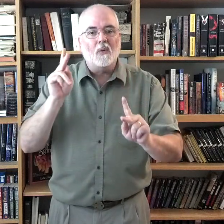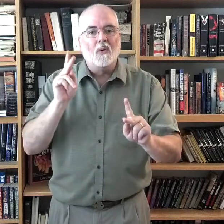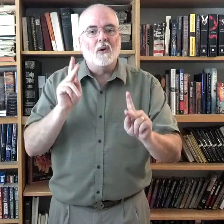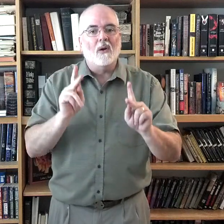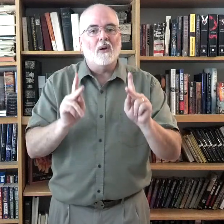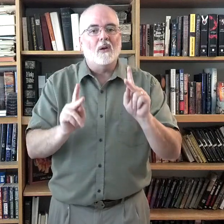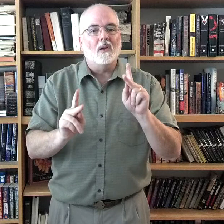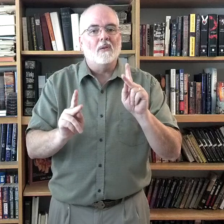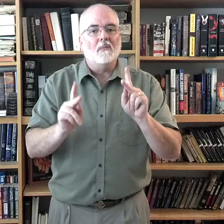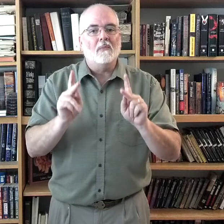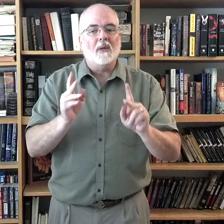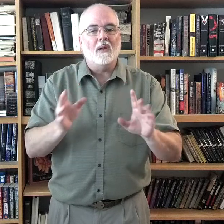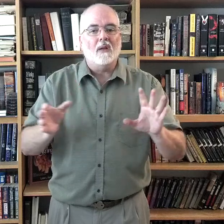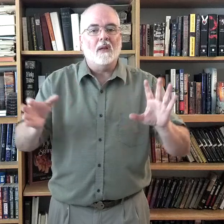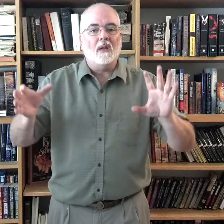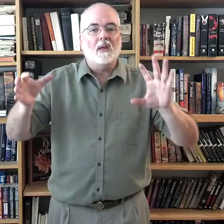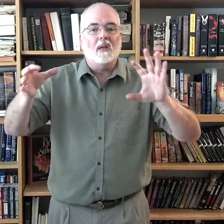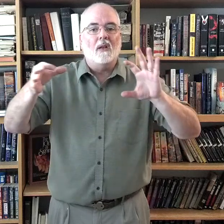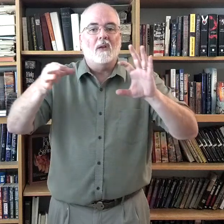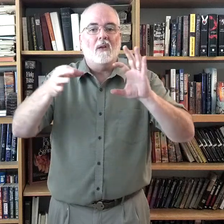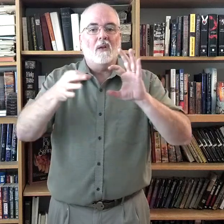Everyone belongs.